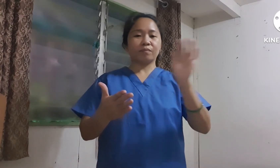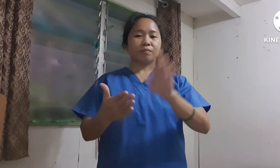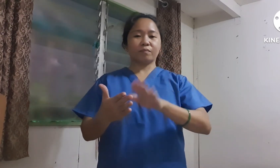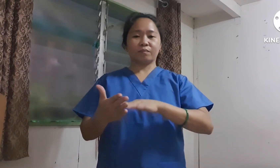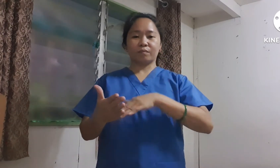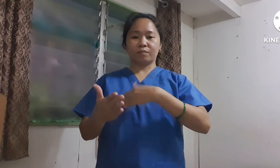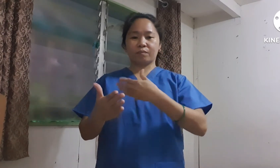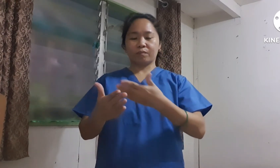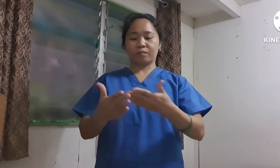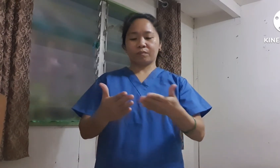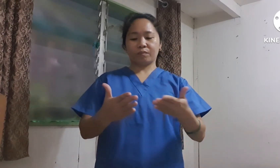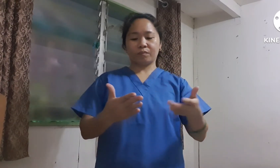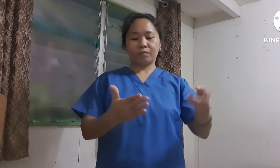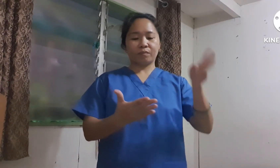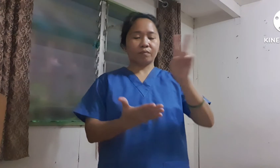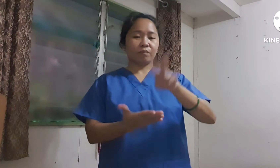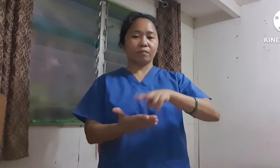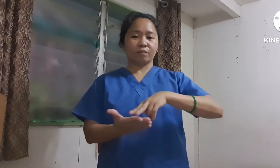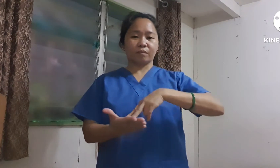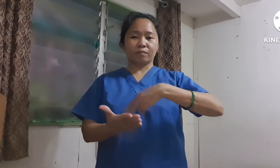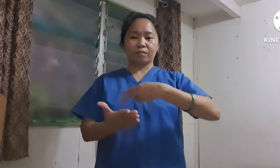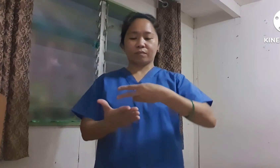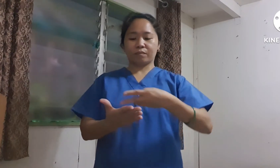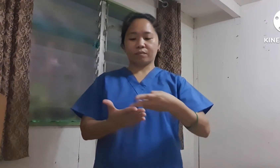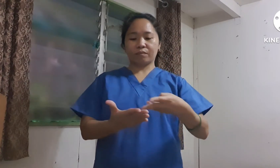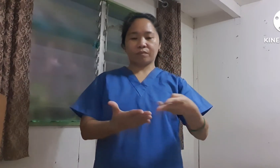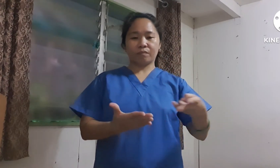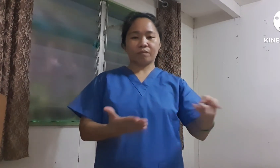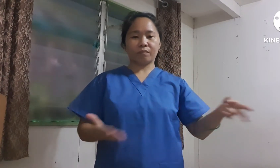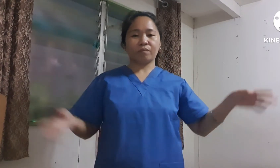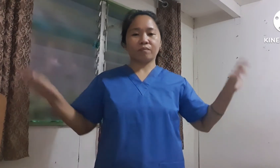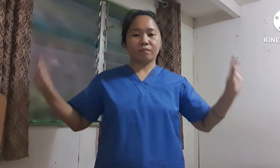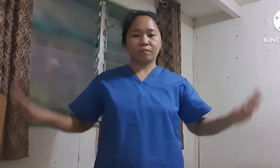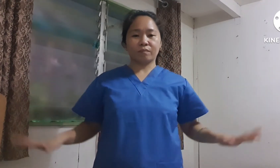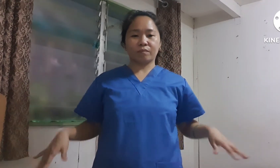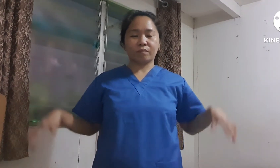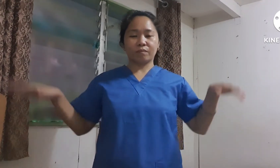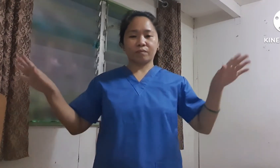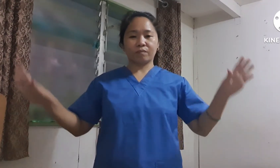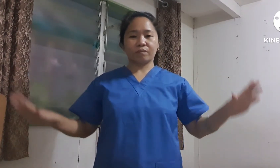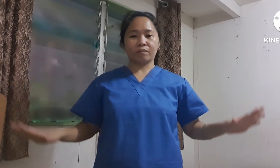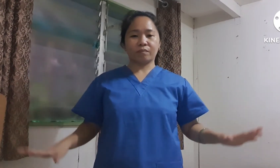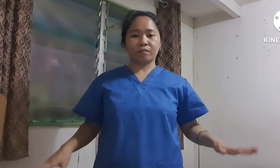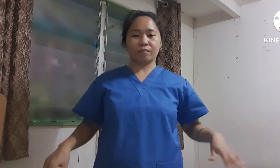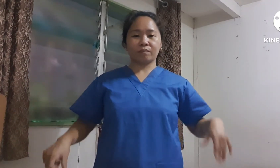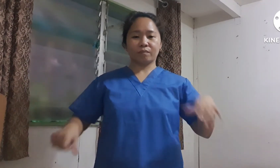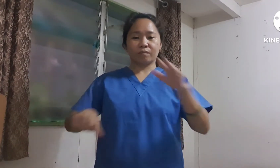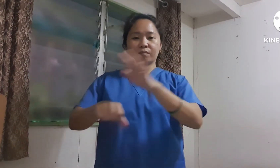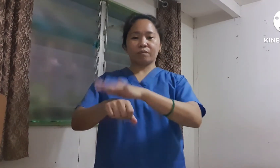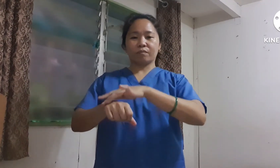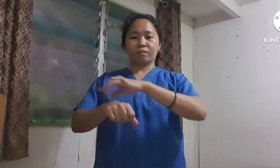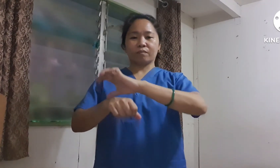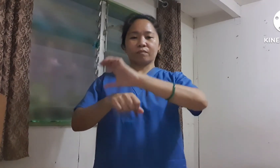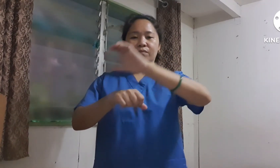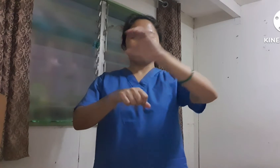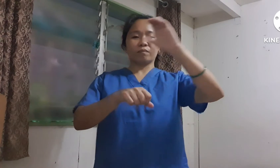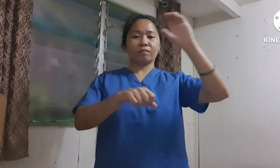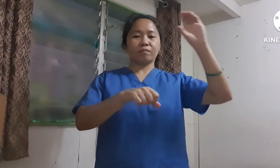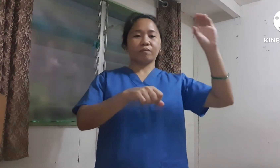this song I can dance I can I can And touch the rainbow